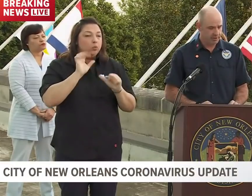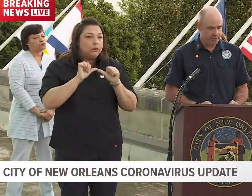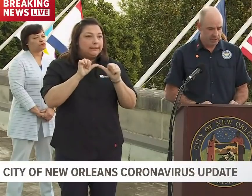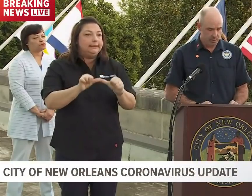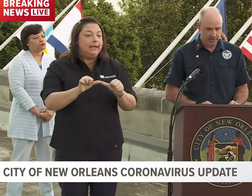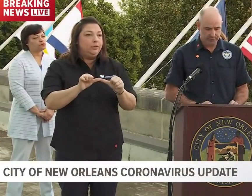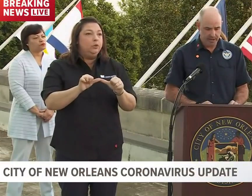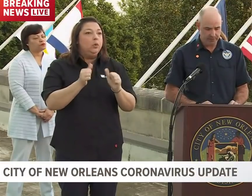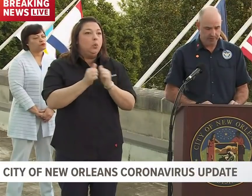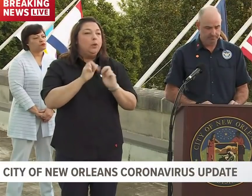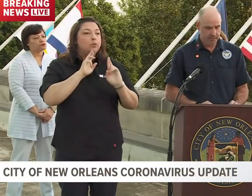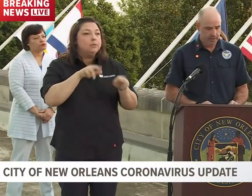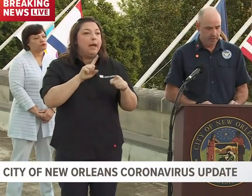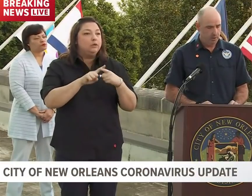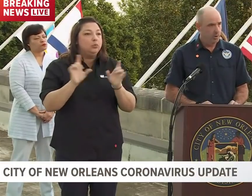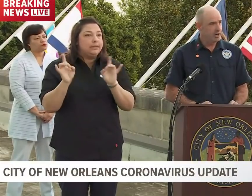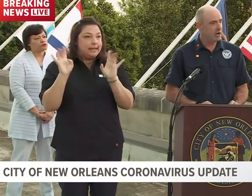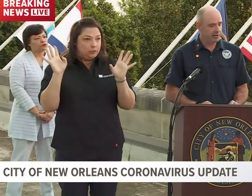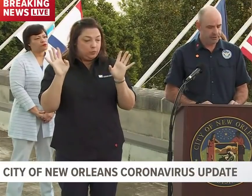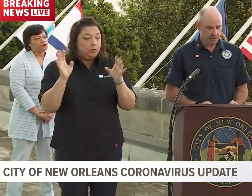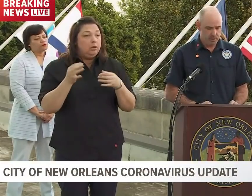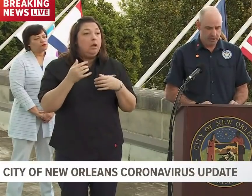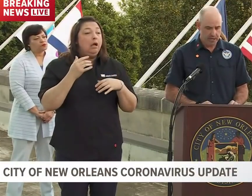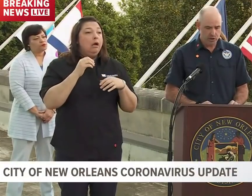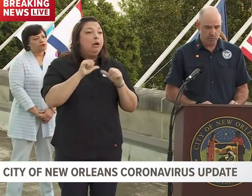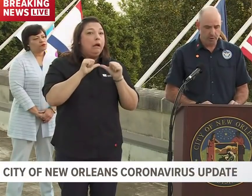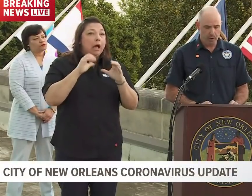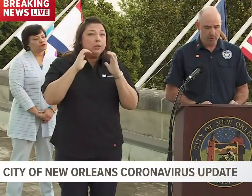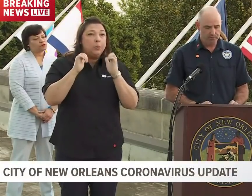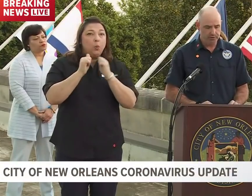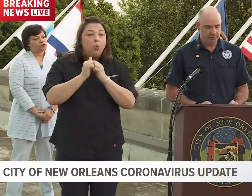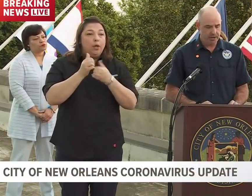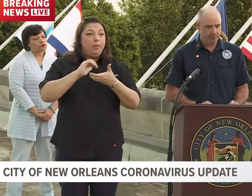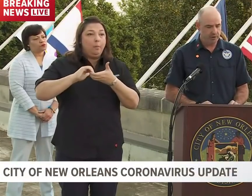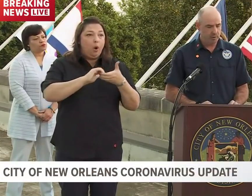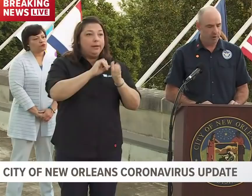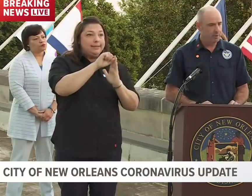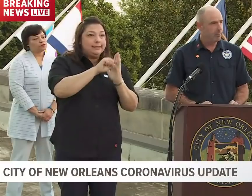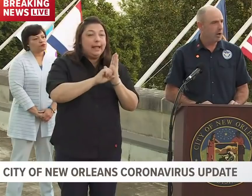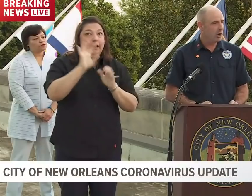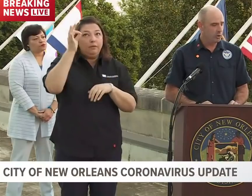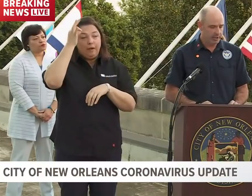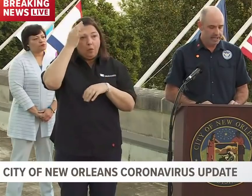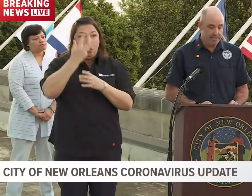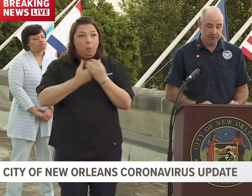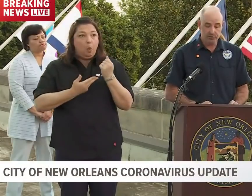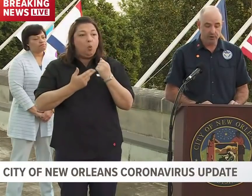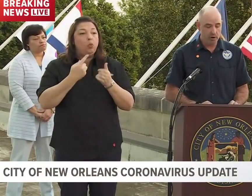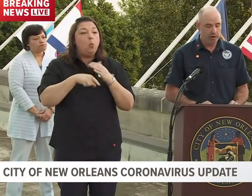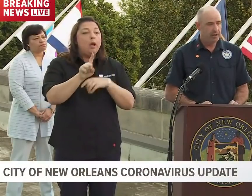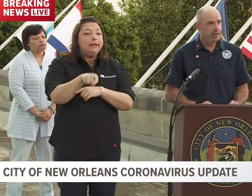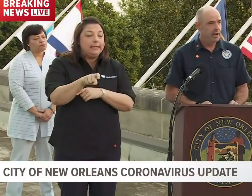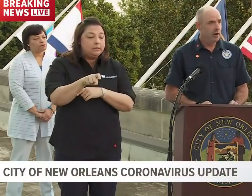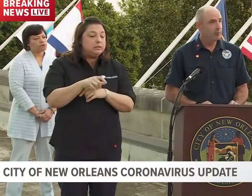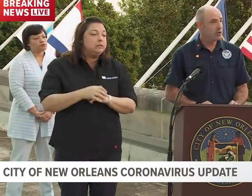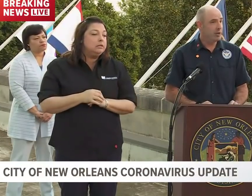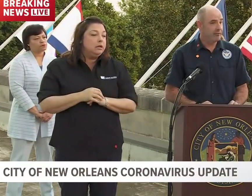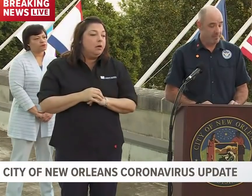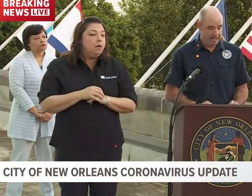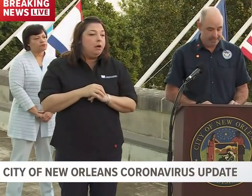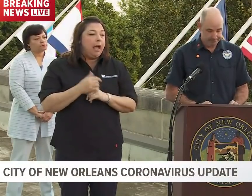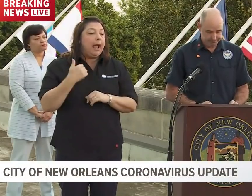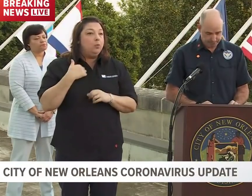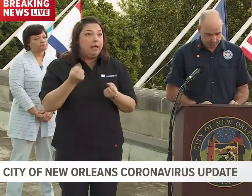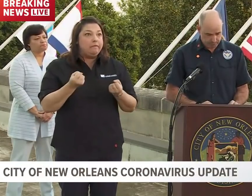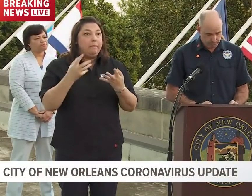to this continuing disaster. We're in constant communication with our partners at the state and federal government about ongoing needs, as you've heard, of which we